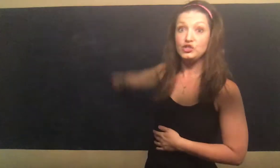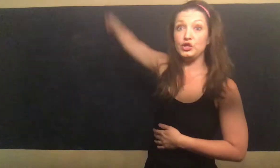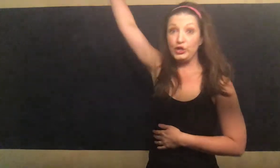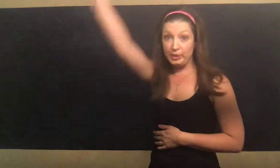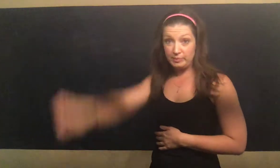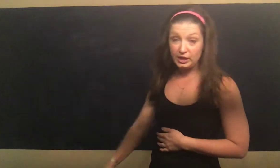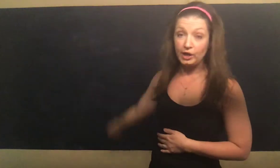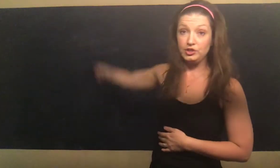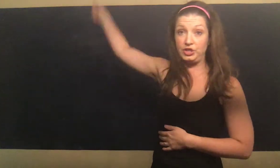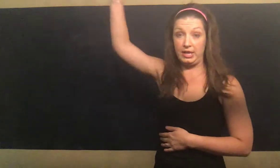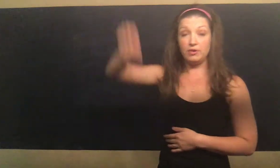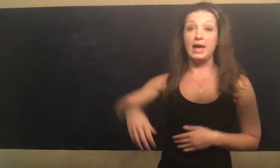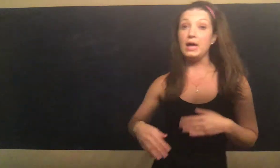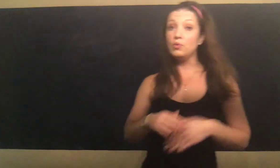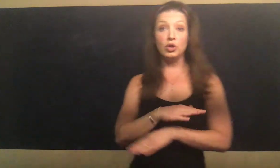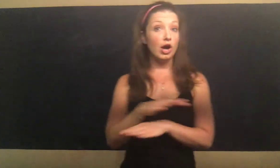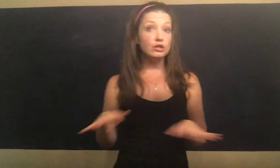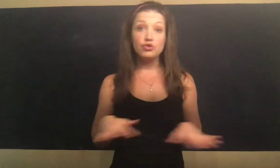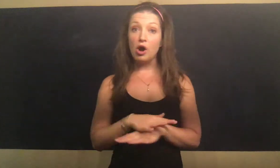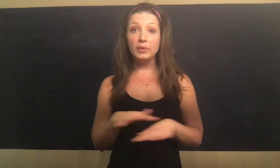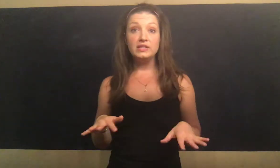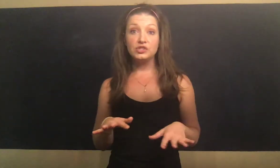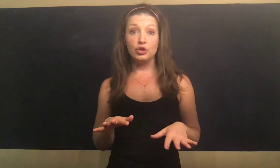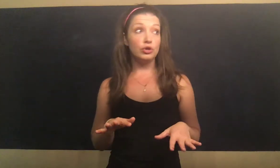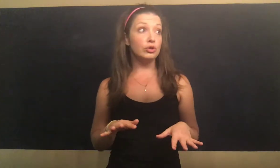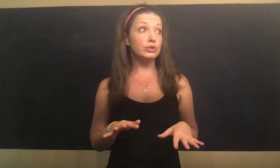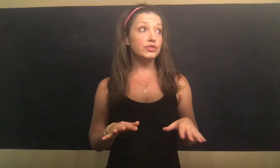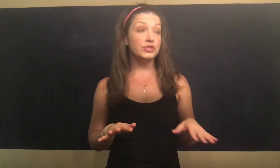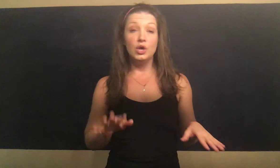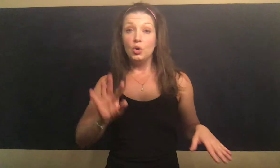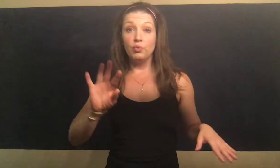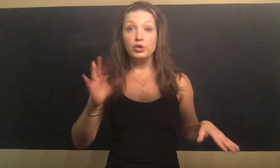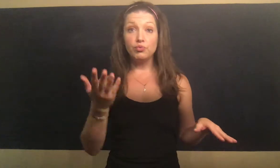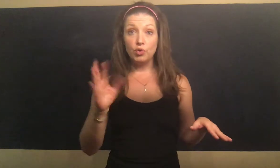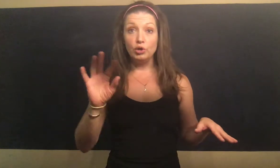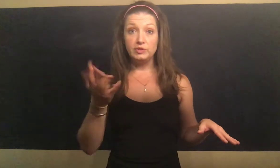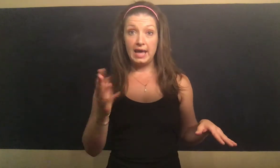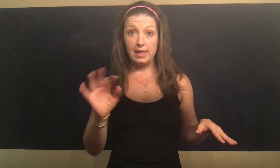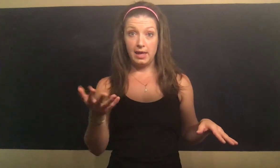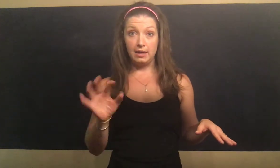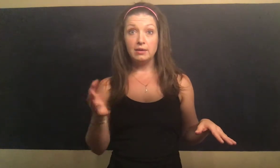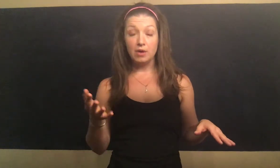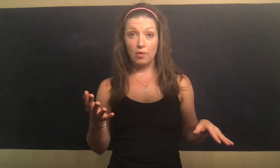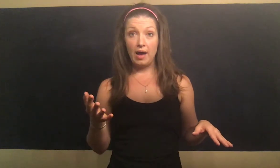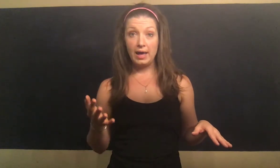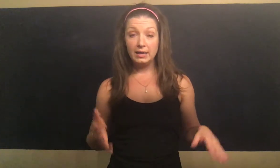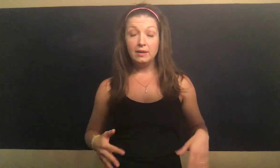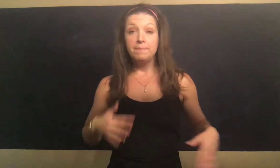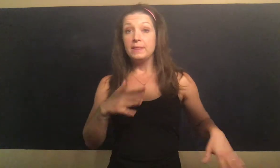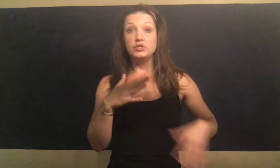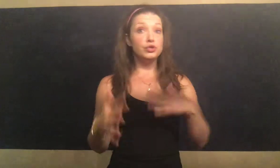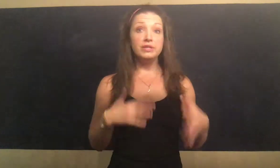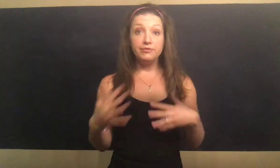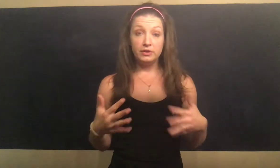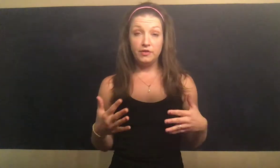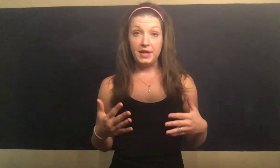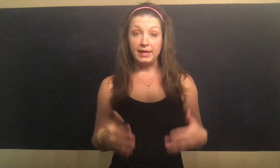circumduction. We're not drawing circles. We're rotating, all right? Two different things.